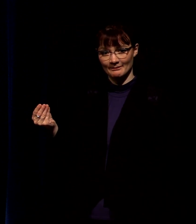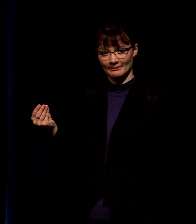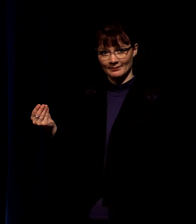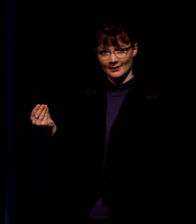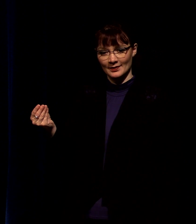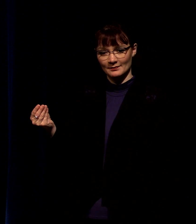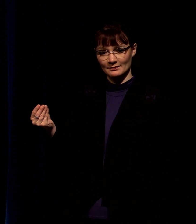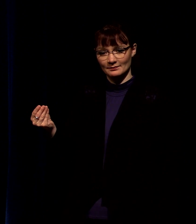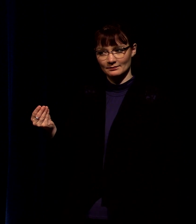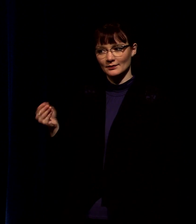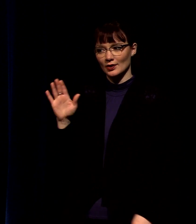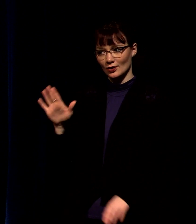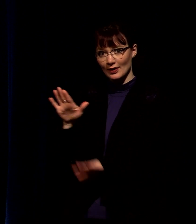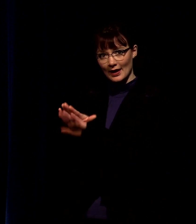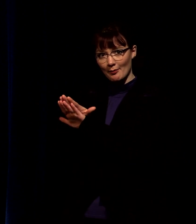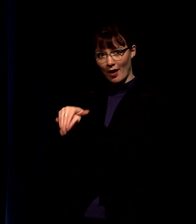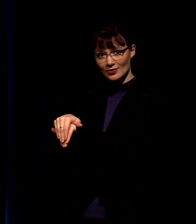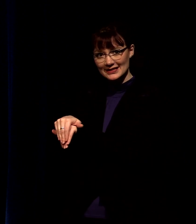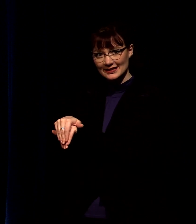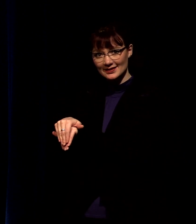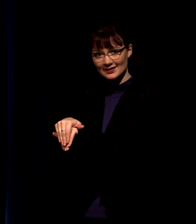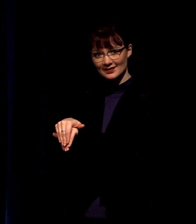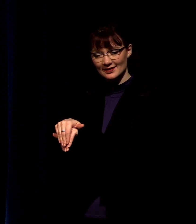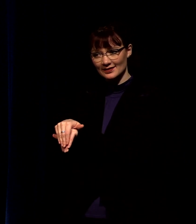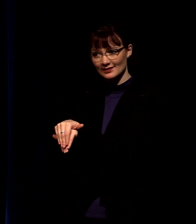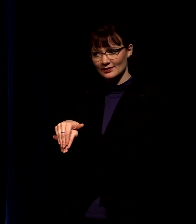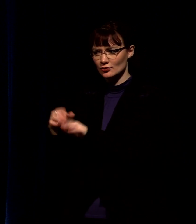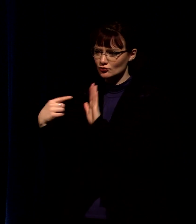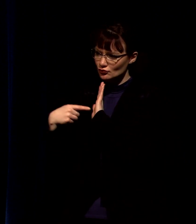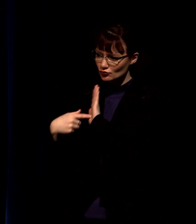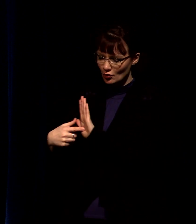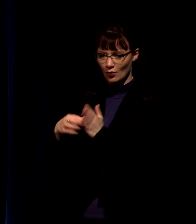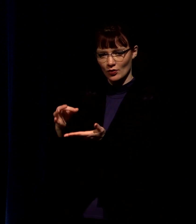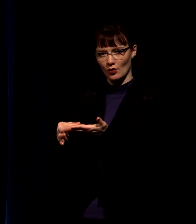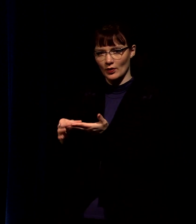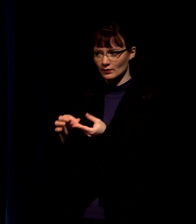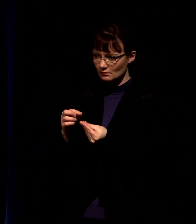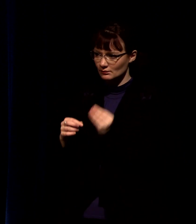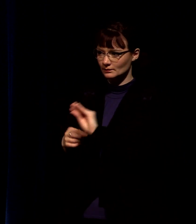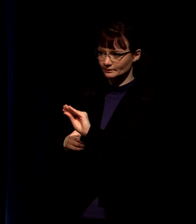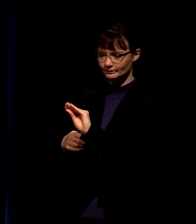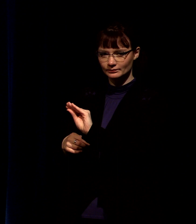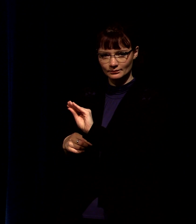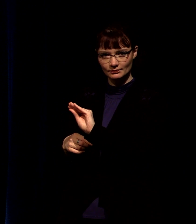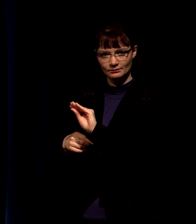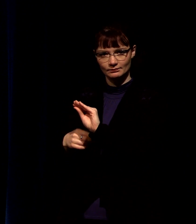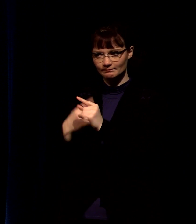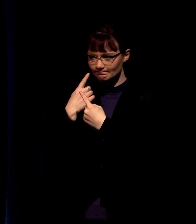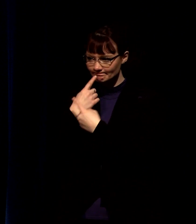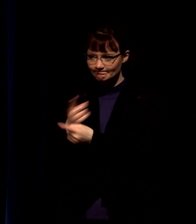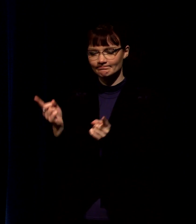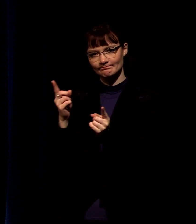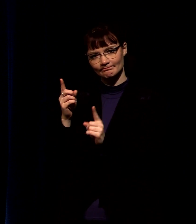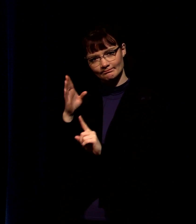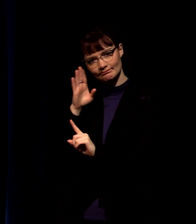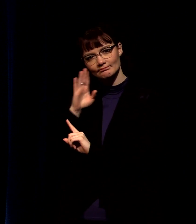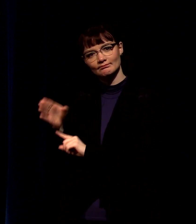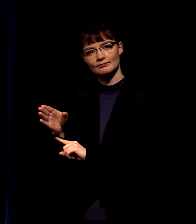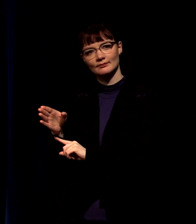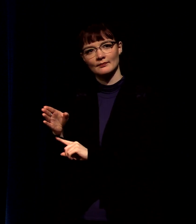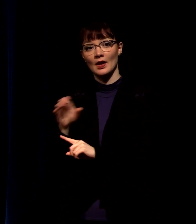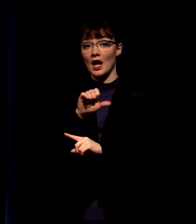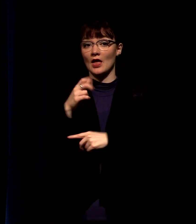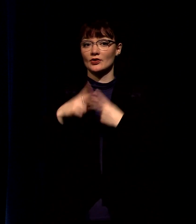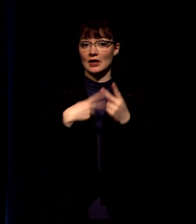wanting to point out their hypocrisy and he's wanting to show what is on that coin so that he can make a statement you see there's alternative currencies